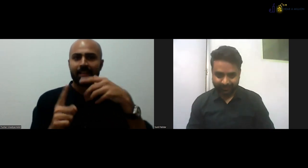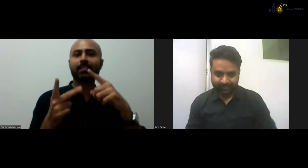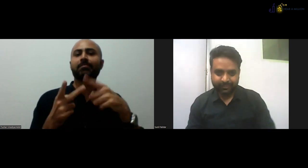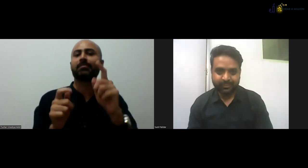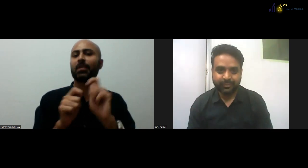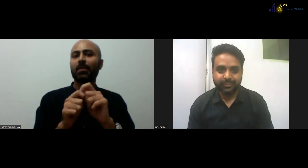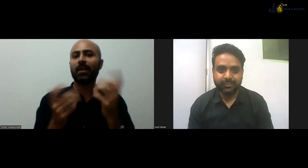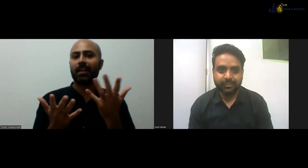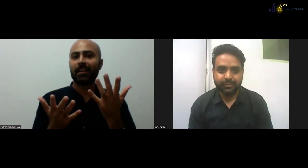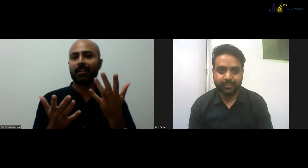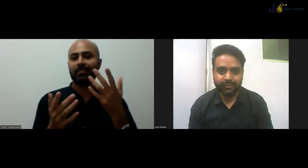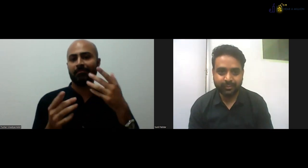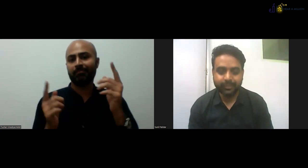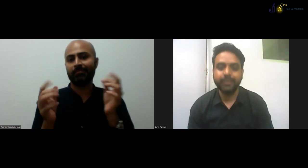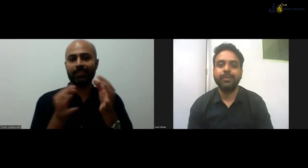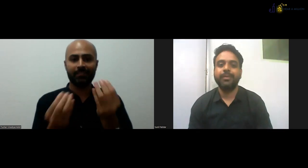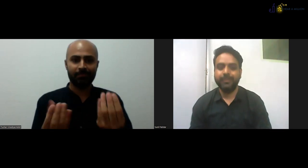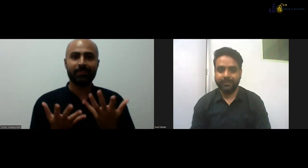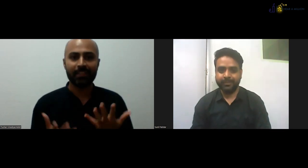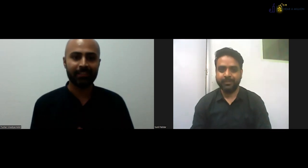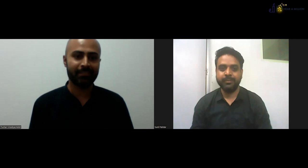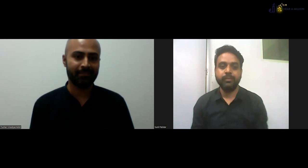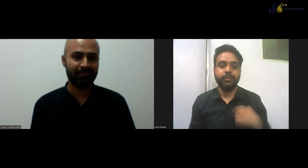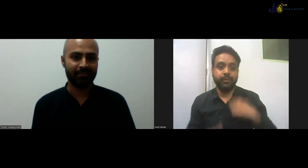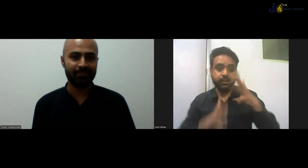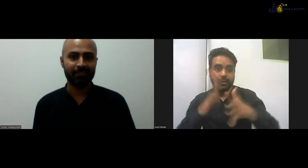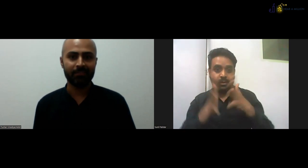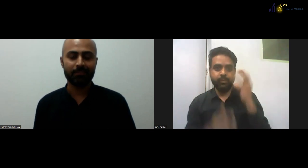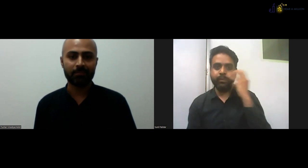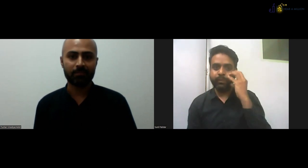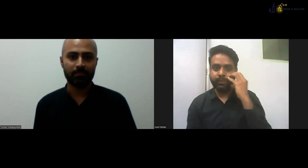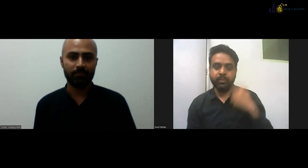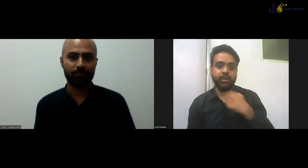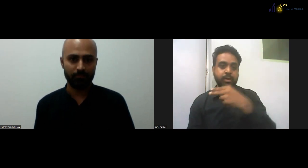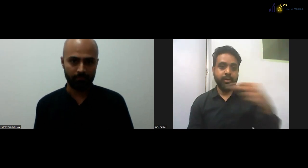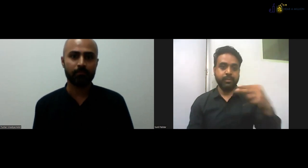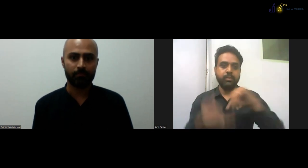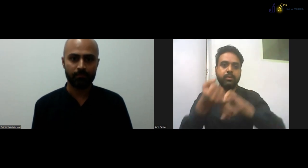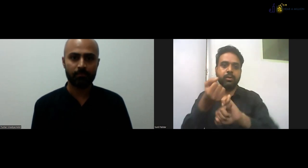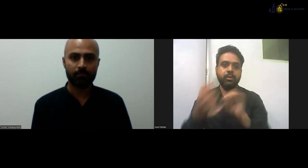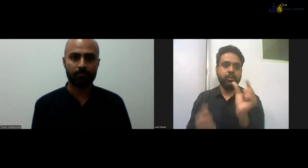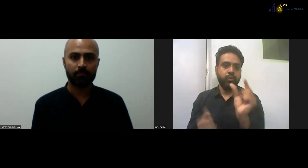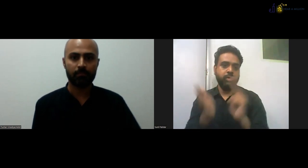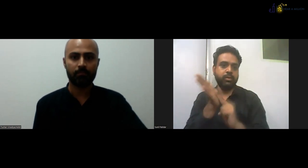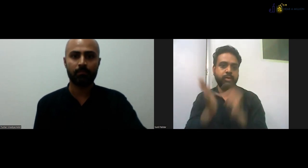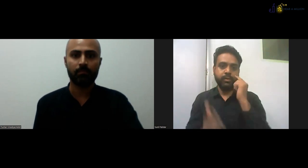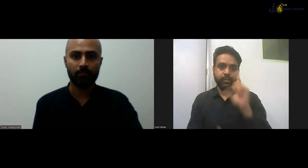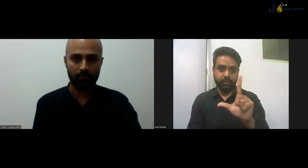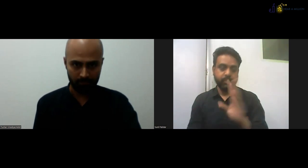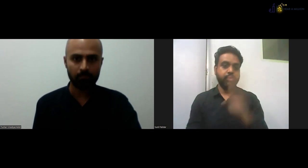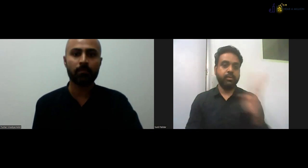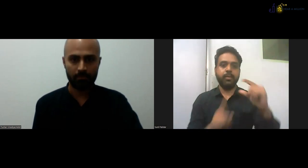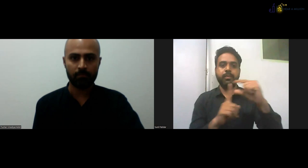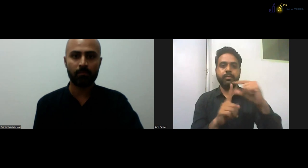Hi, Sunil. Can you please let us know about your background and what you are? Sure. This is my sign name.